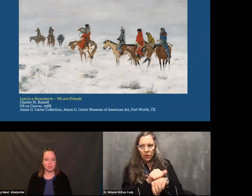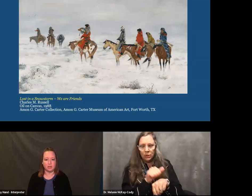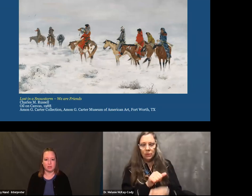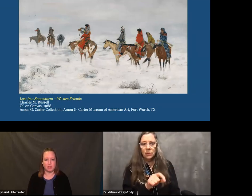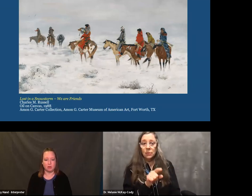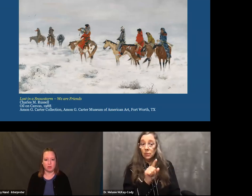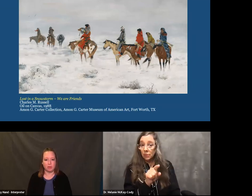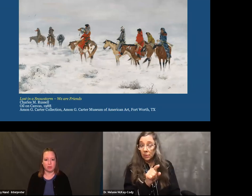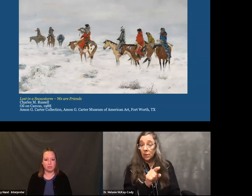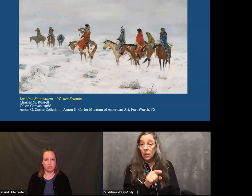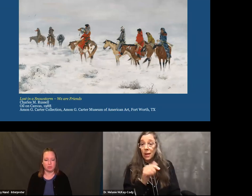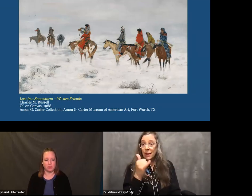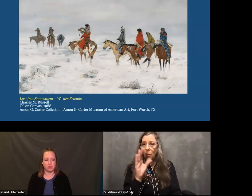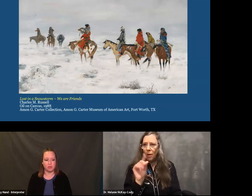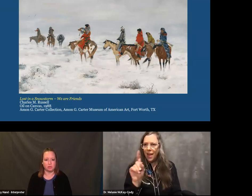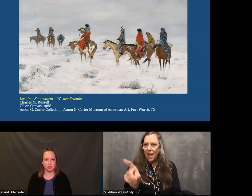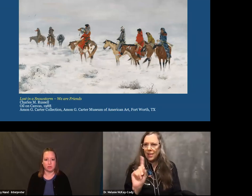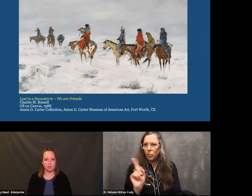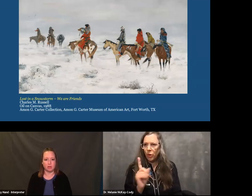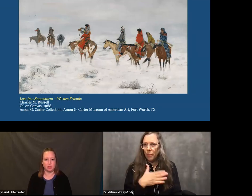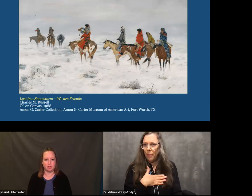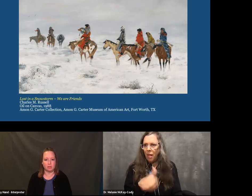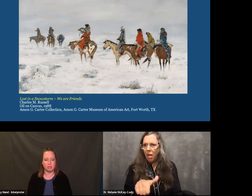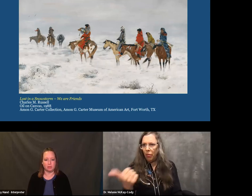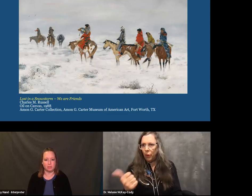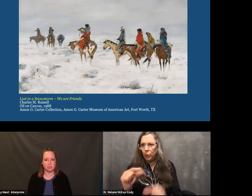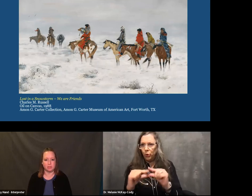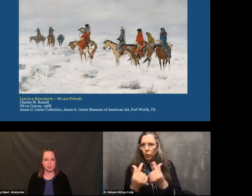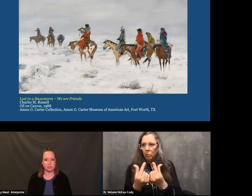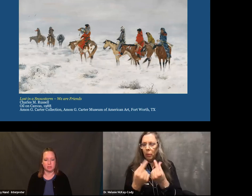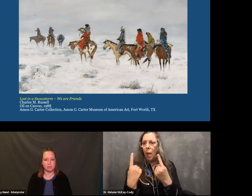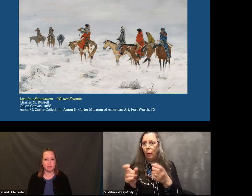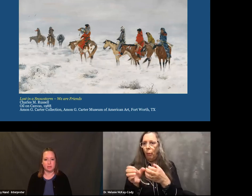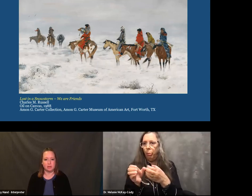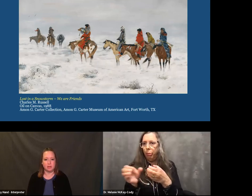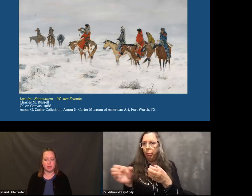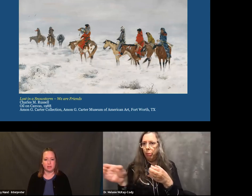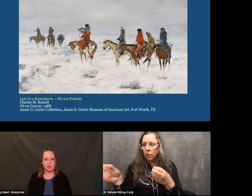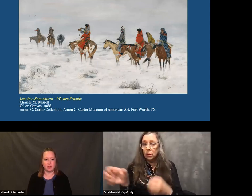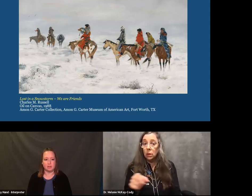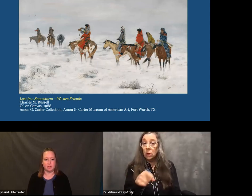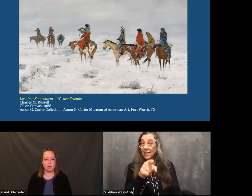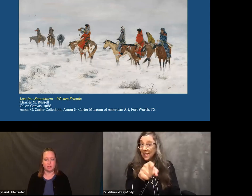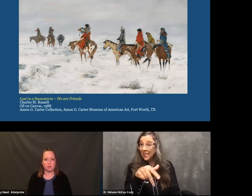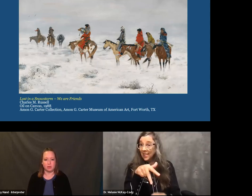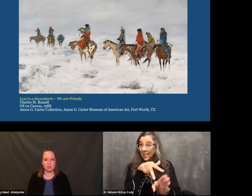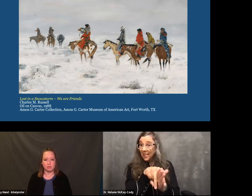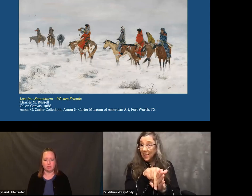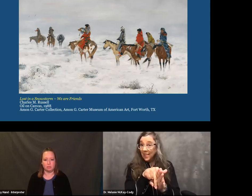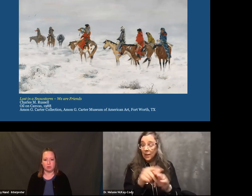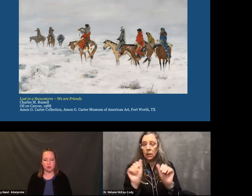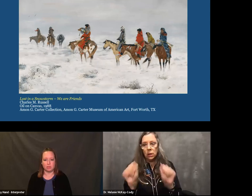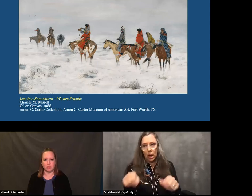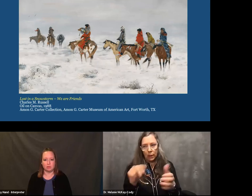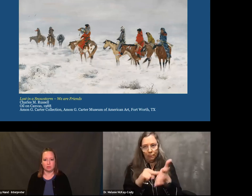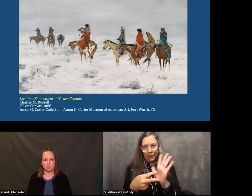And they're talking about going over the ridge there. They're talking about going over the mountain. And they're asking, where's the rest